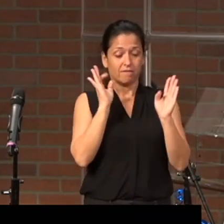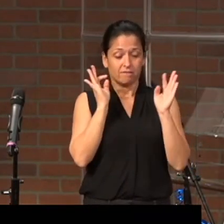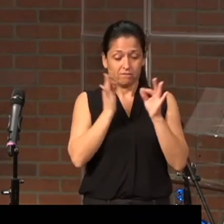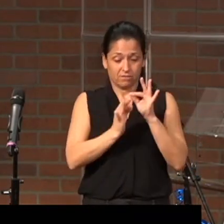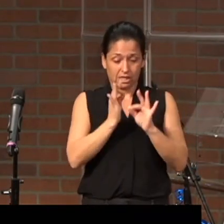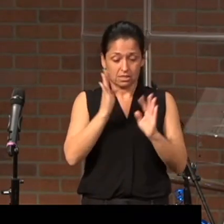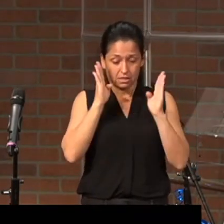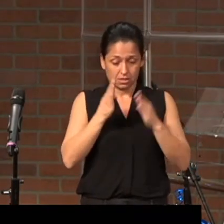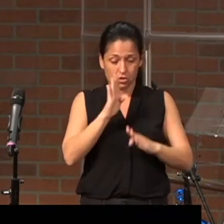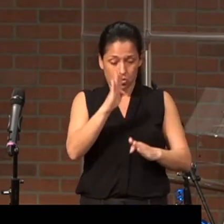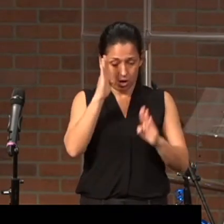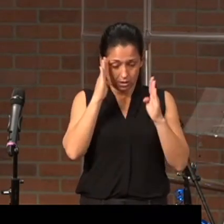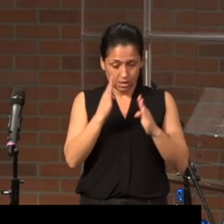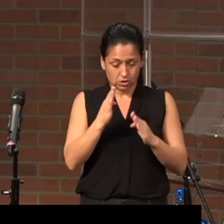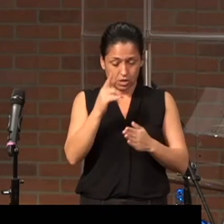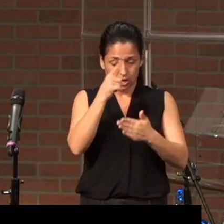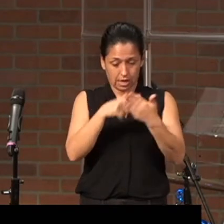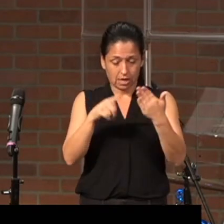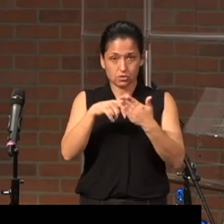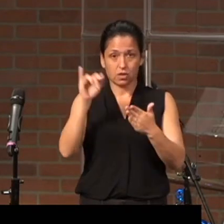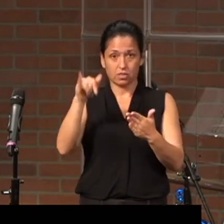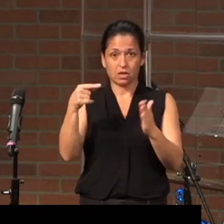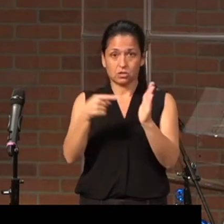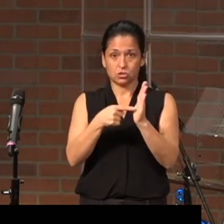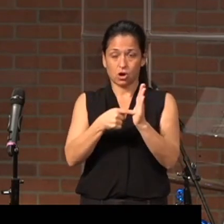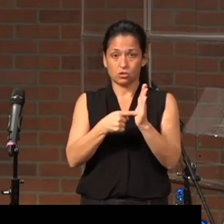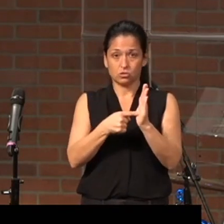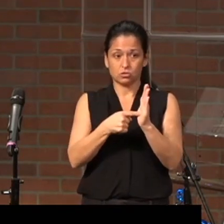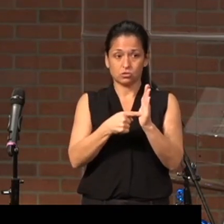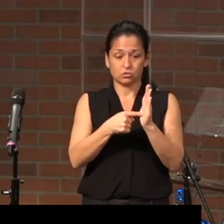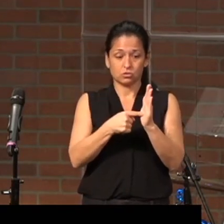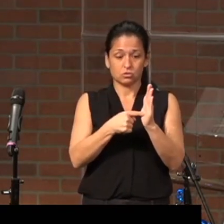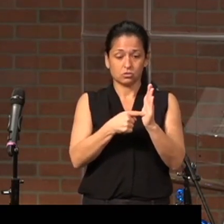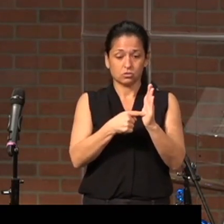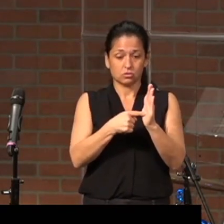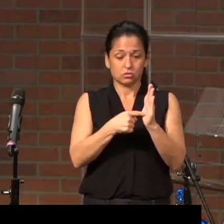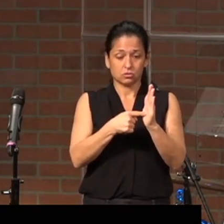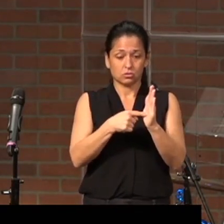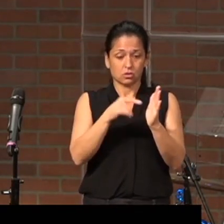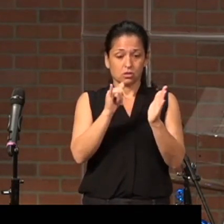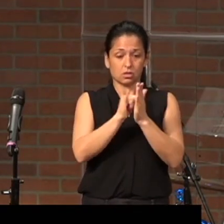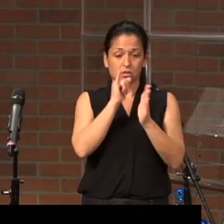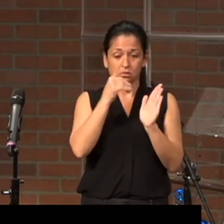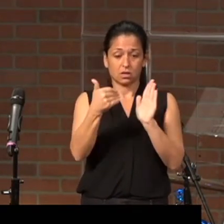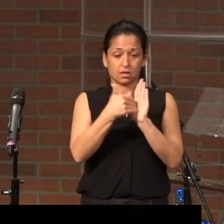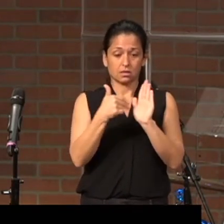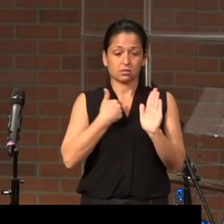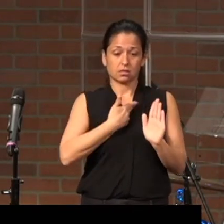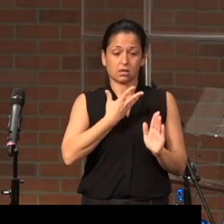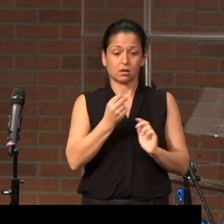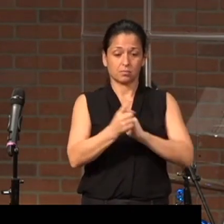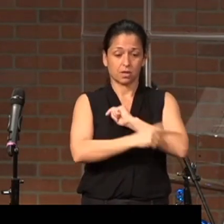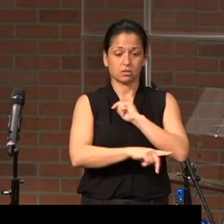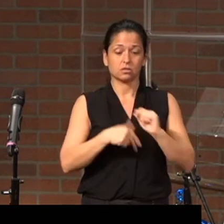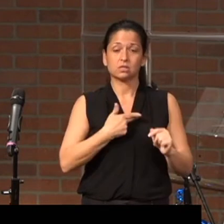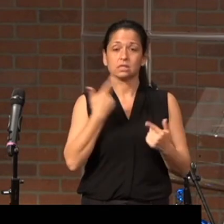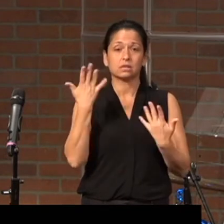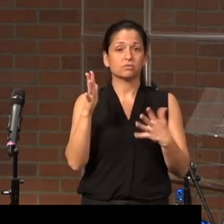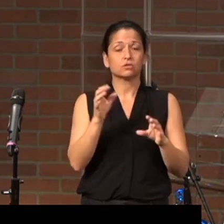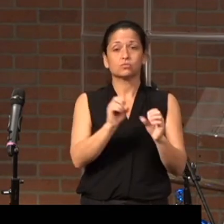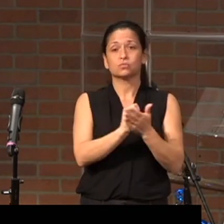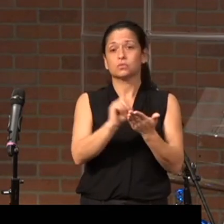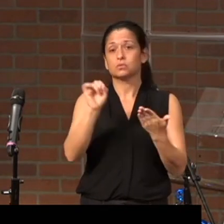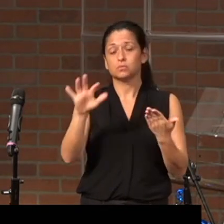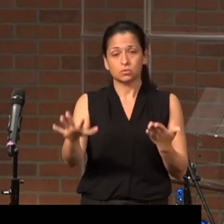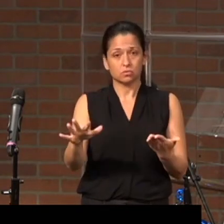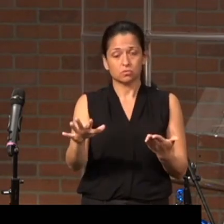attention, having canceled the charge of our legal indebtedness, which stood against us and condemned us, he has taken it away,